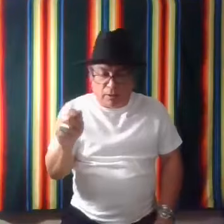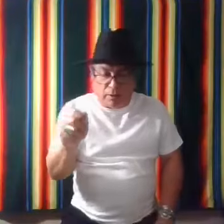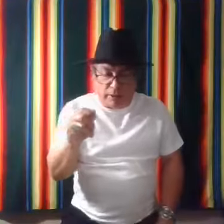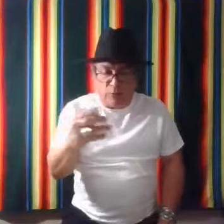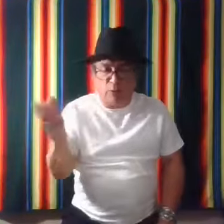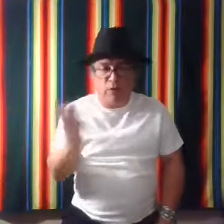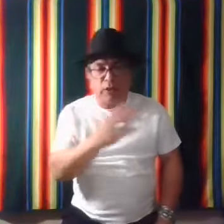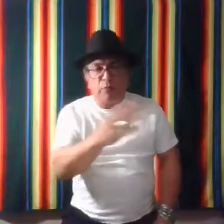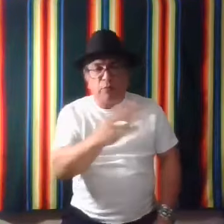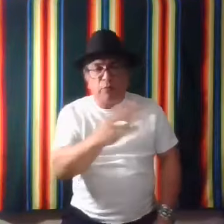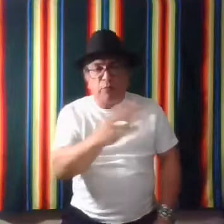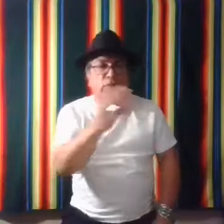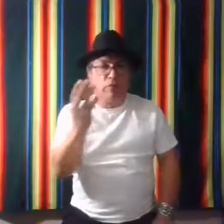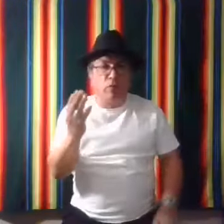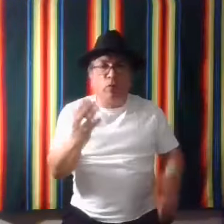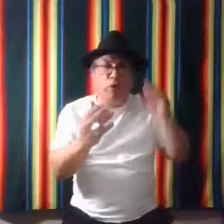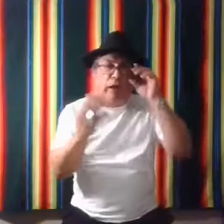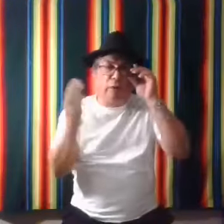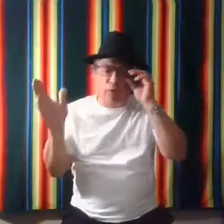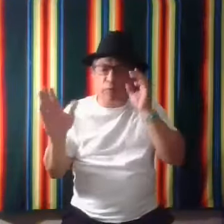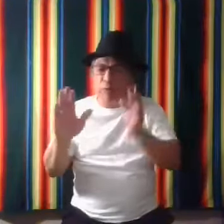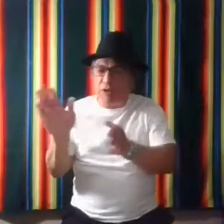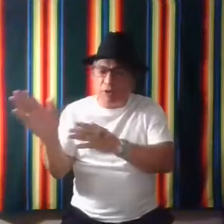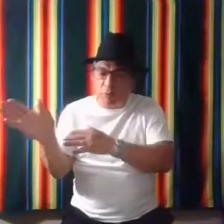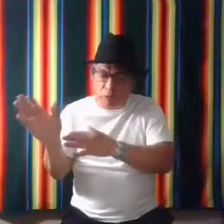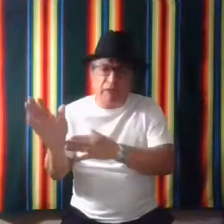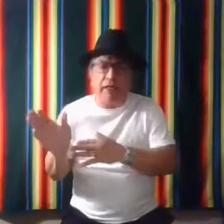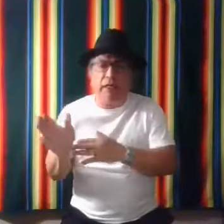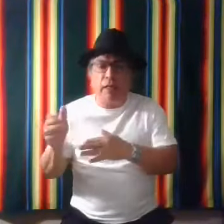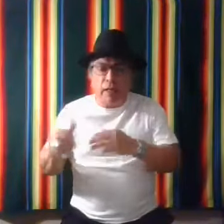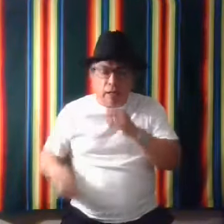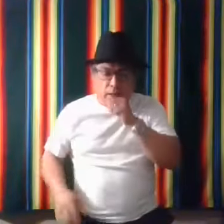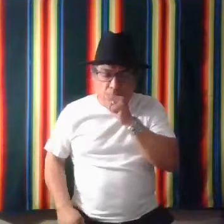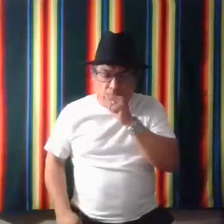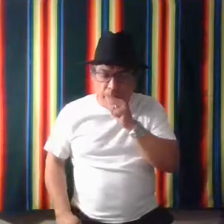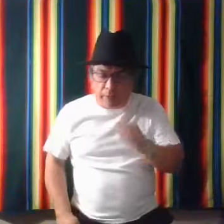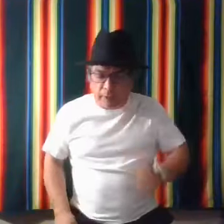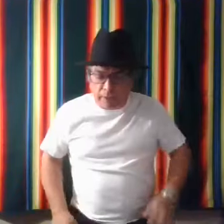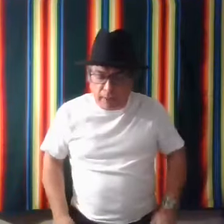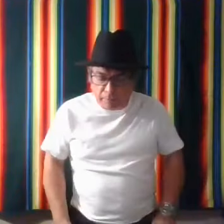And that's why we, you know, we have to be aware of where we're at, where we're positioned, where we're standing at that time.